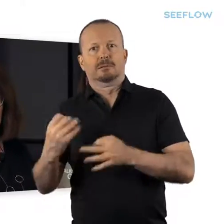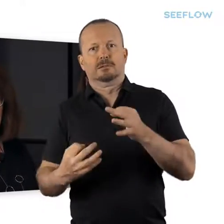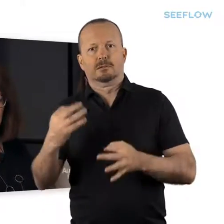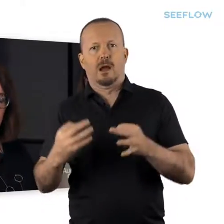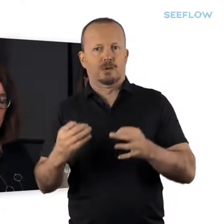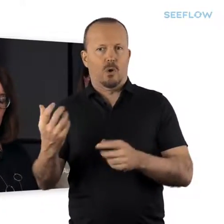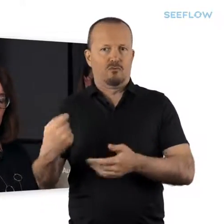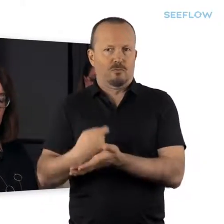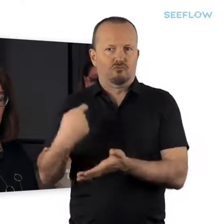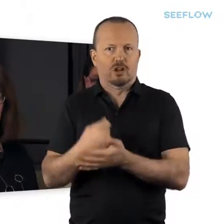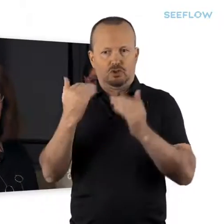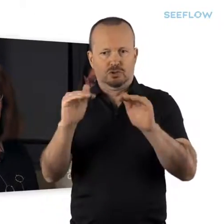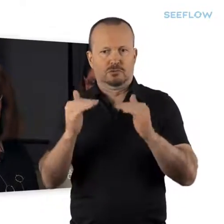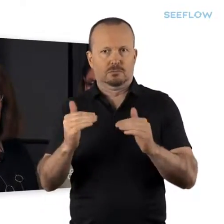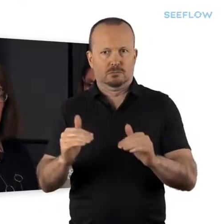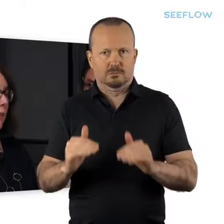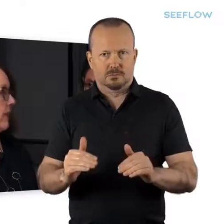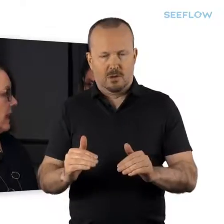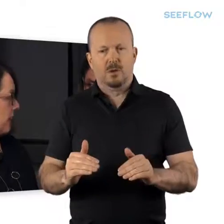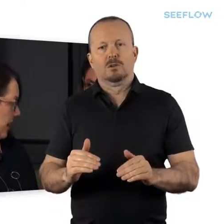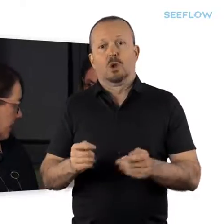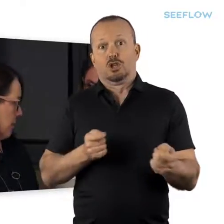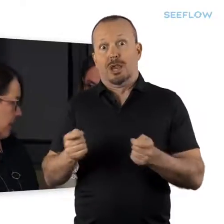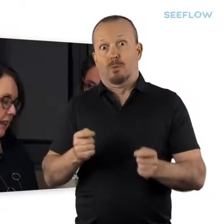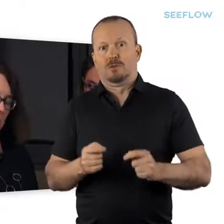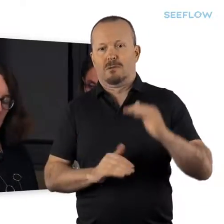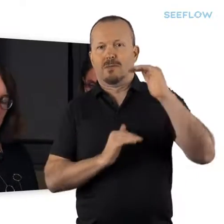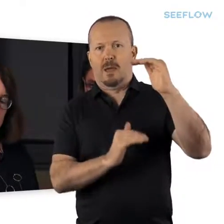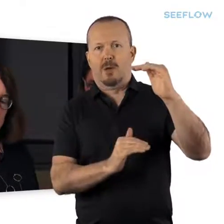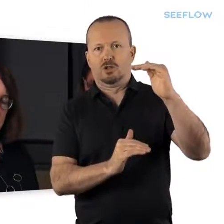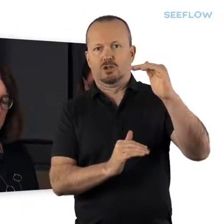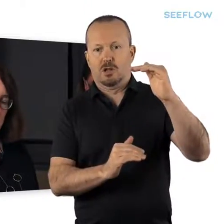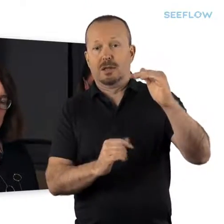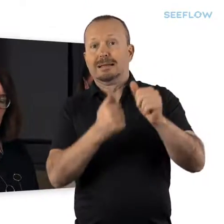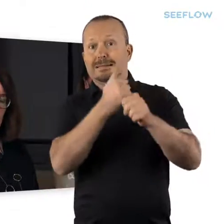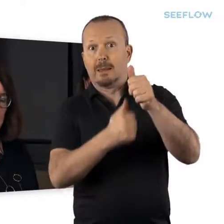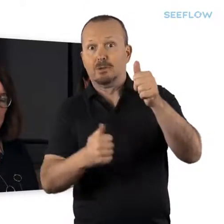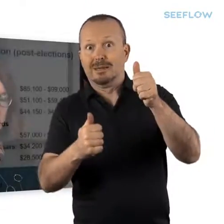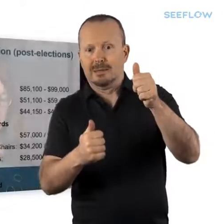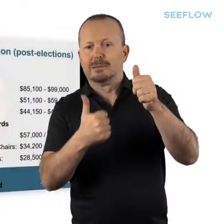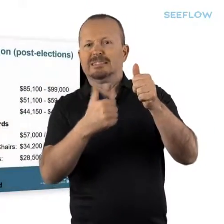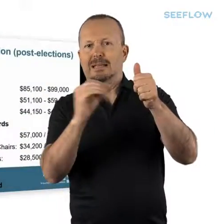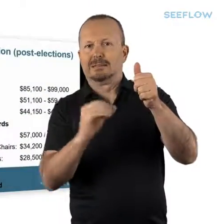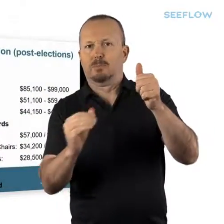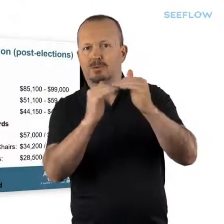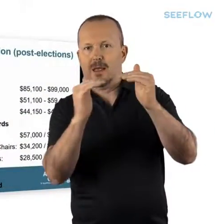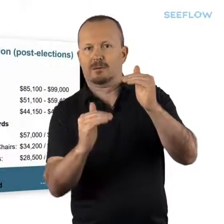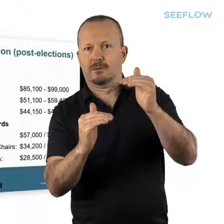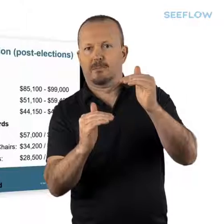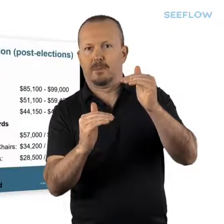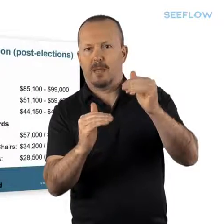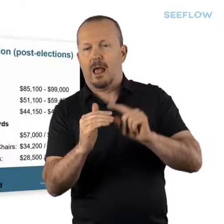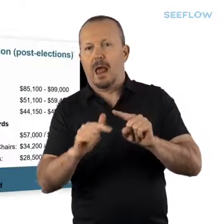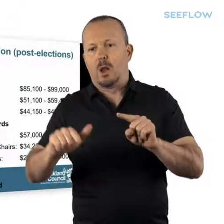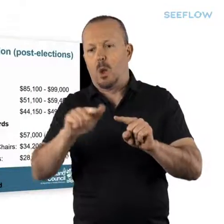for the chair. The deputy chair receives 60% of the chair's remuneration, and local